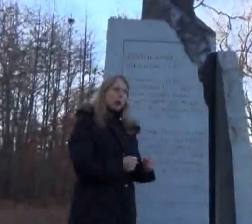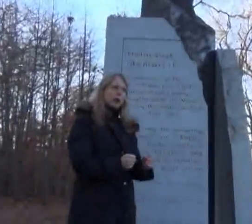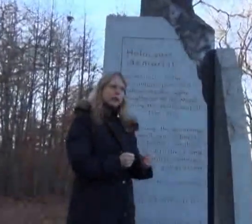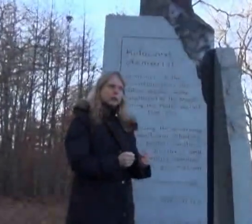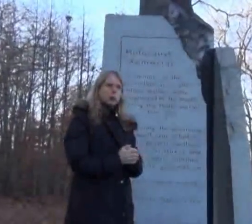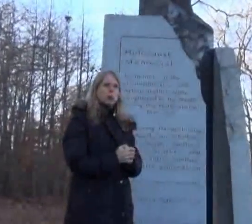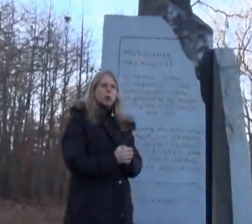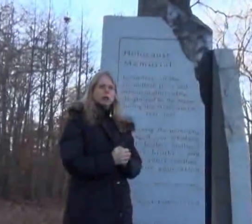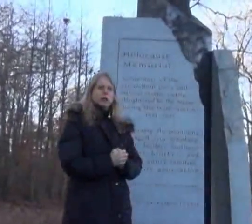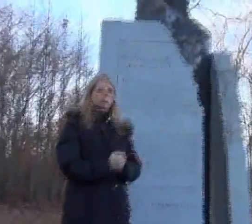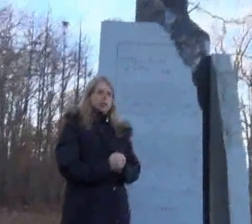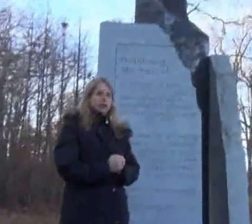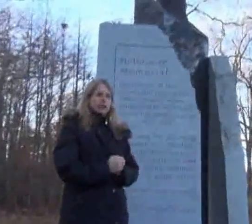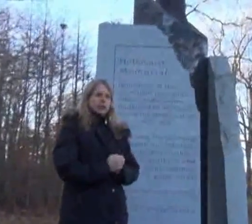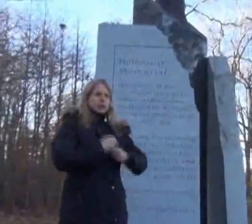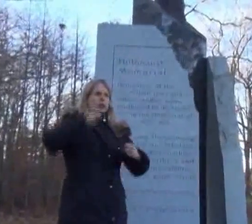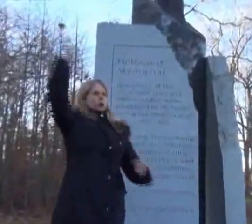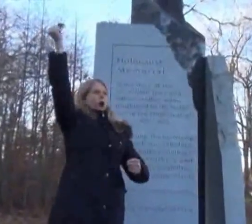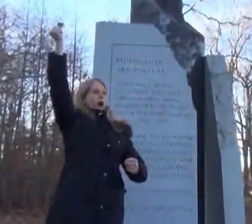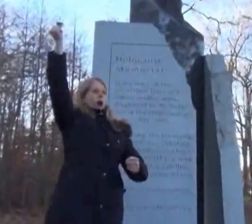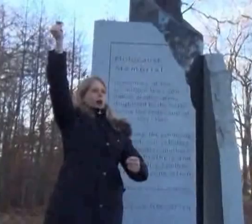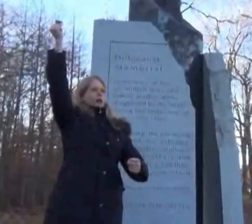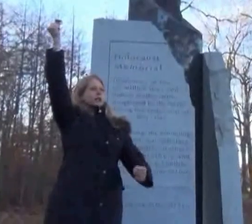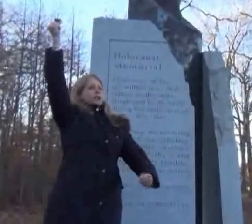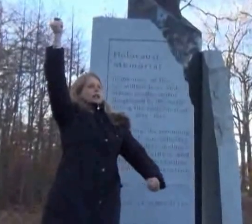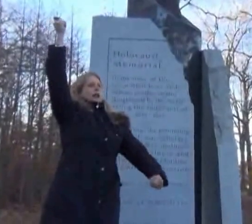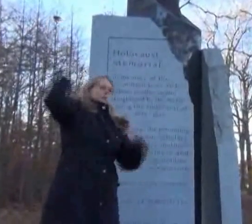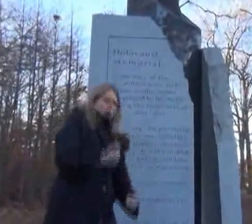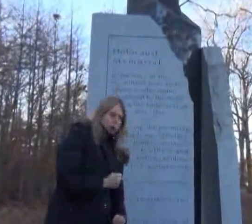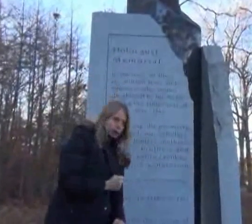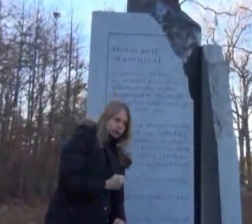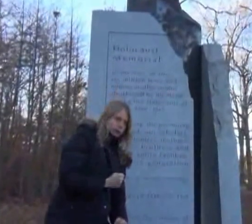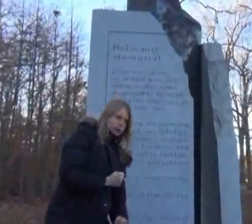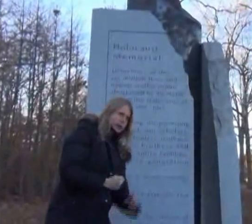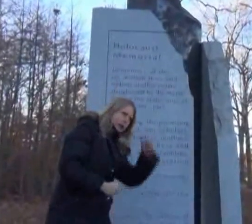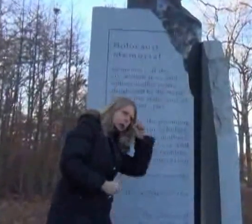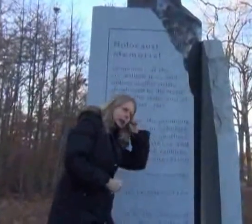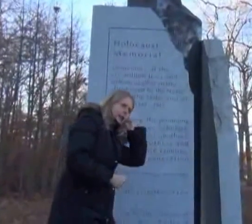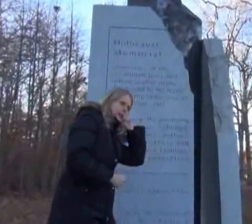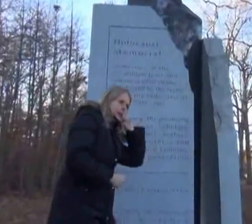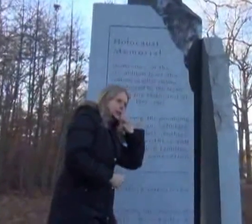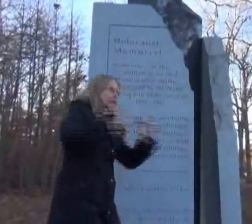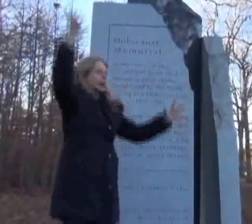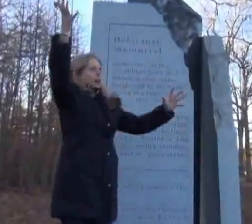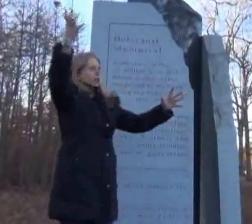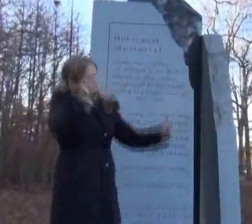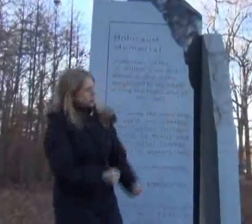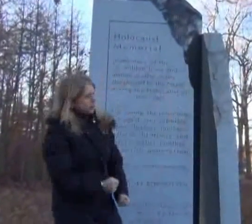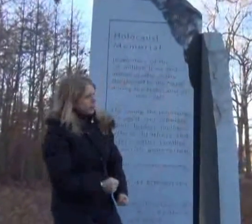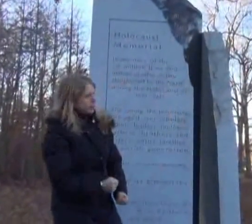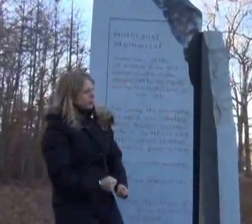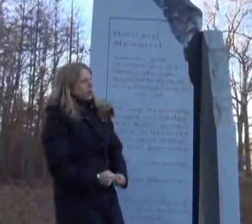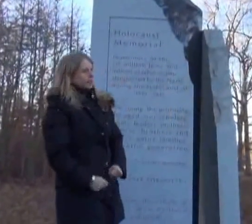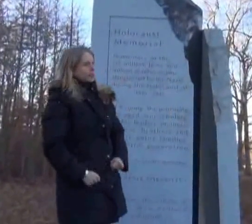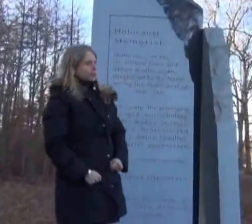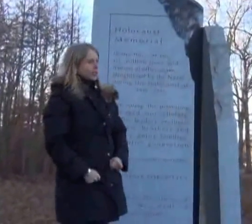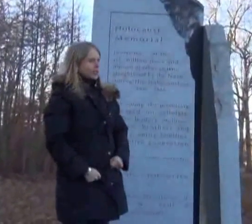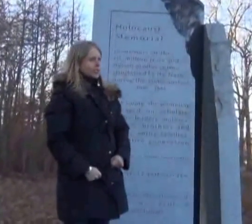wanted this memorial to be strong and broken. They wanted it to be male and female. They wanted it to be,